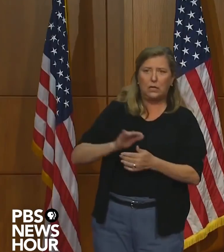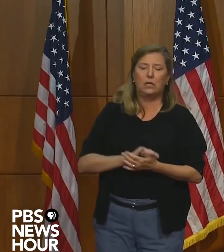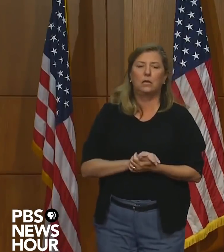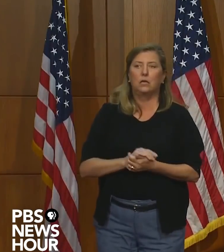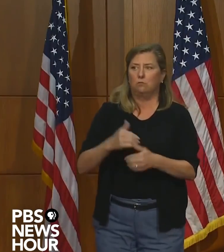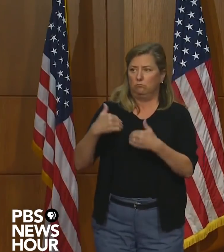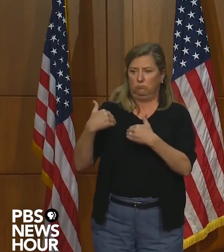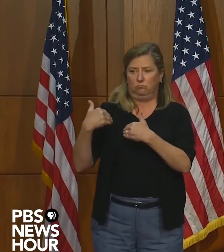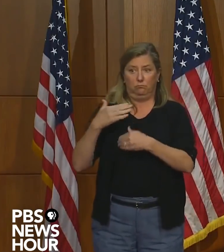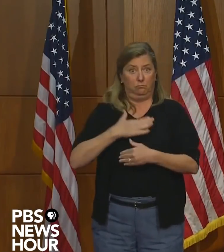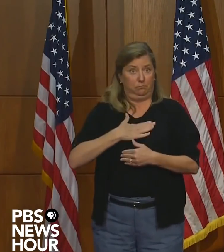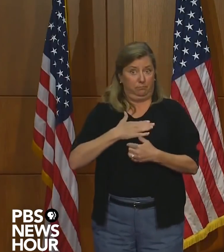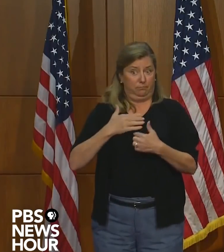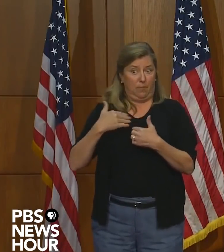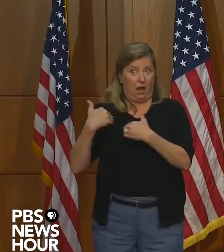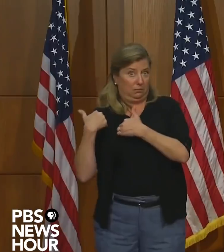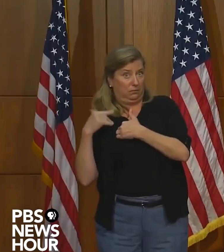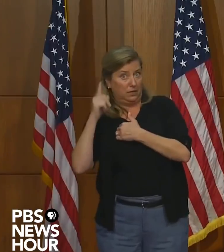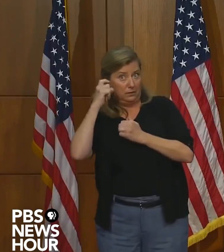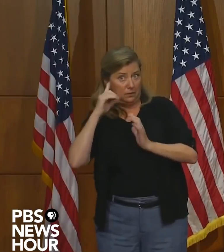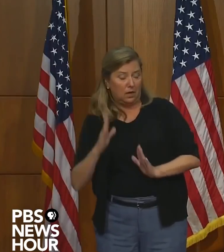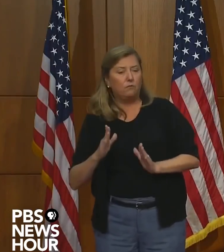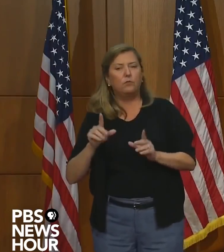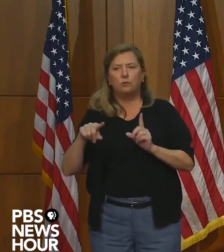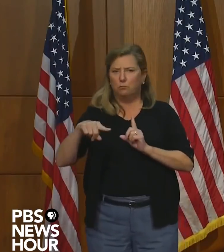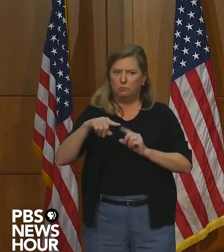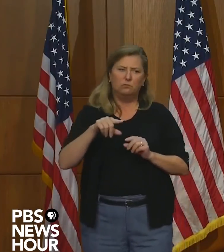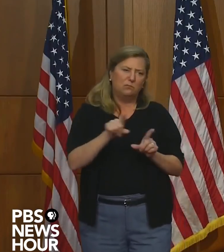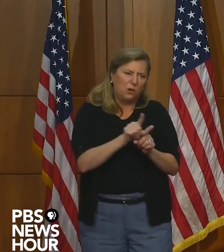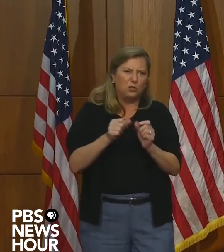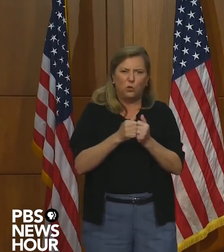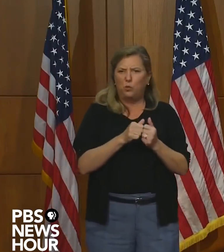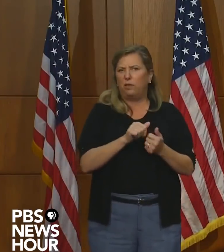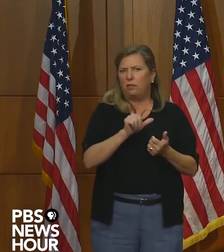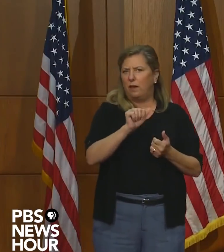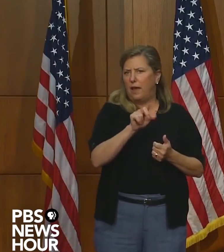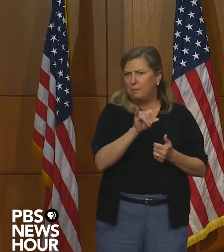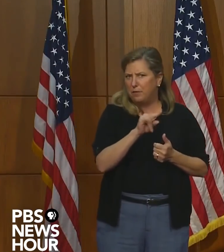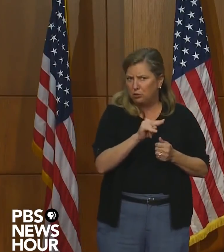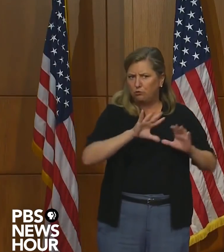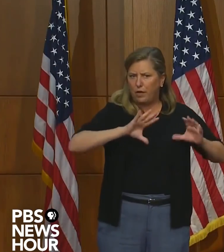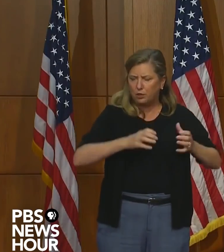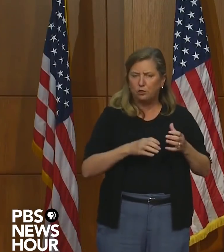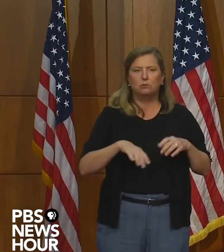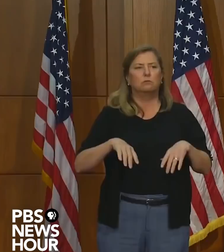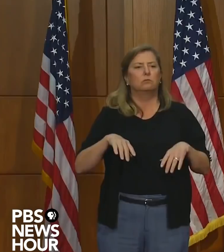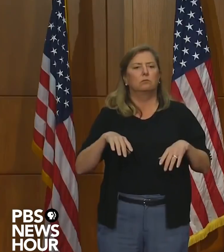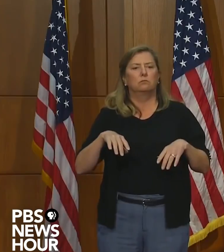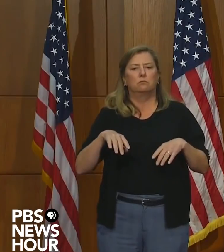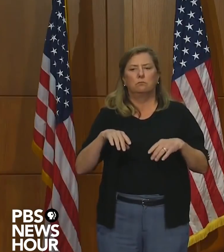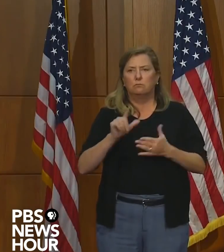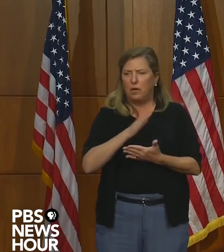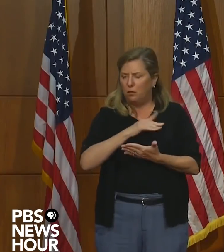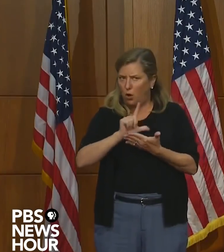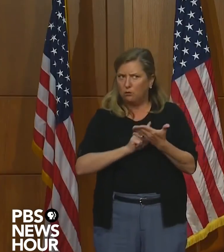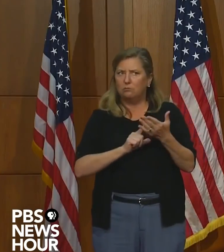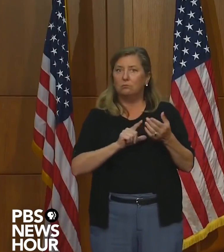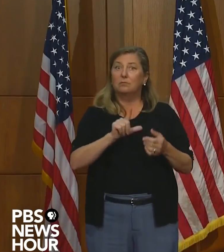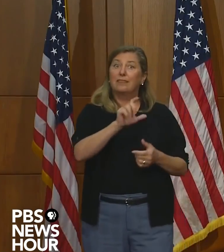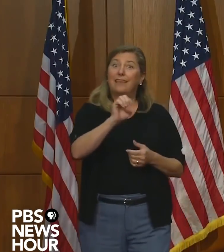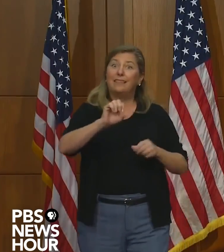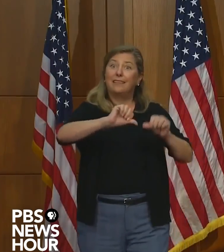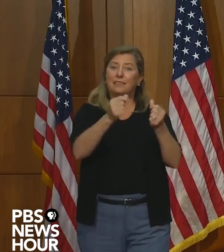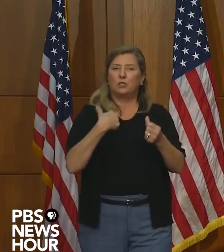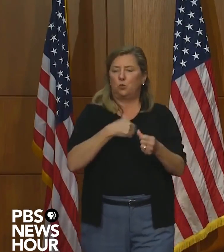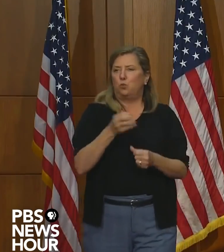am in charge as governor, uh, with, uh, our administration and council of the, uh, Lee statue, uh, which is owned by the